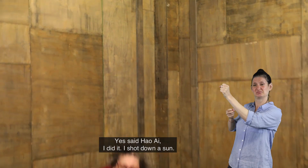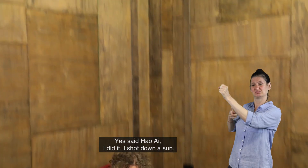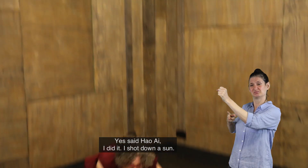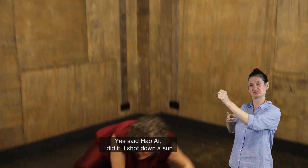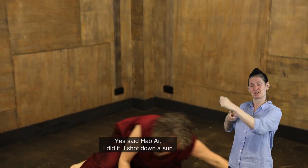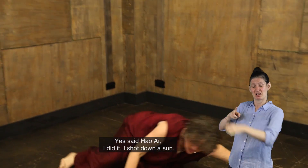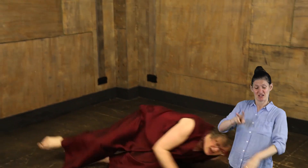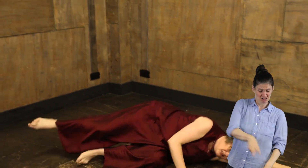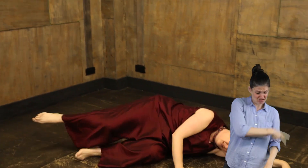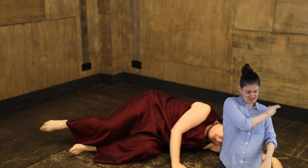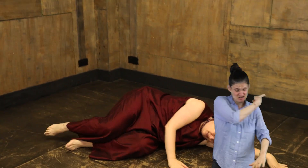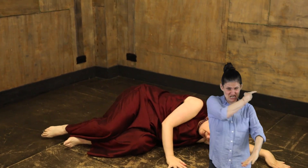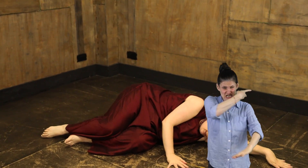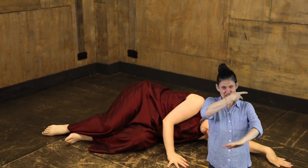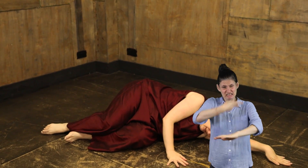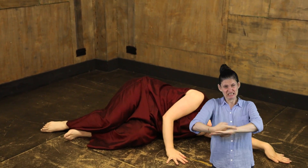sun.